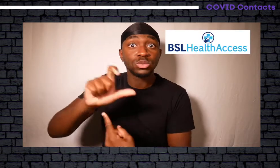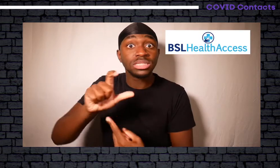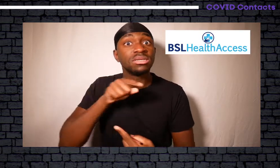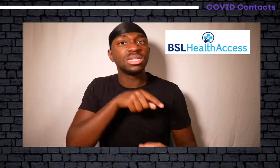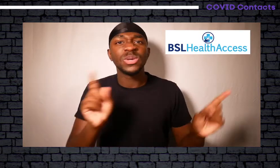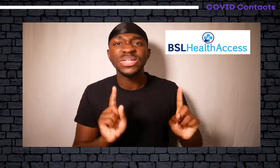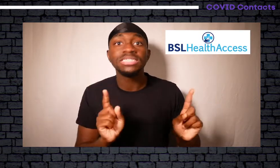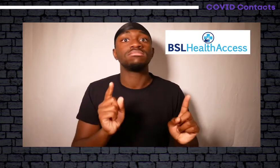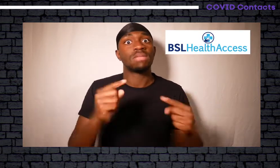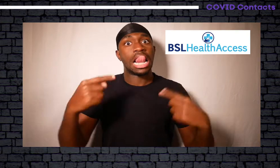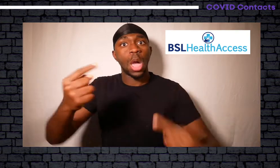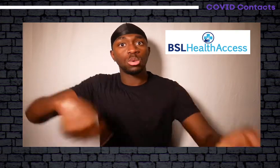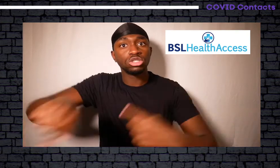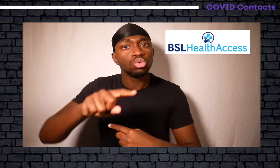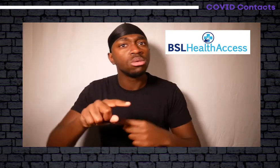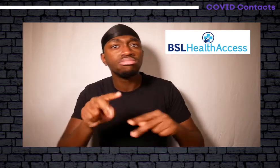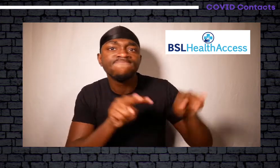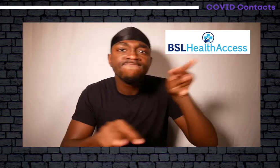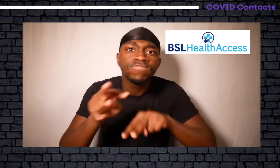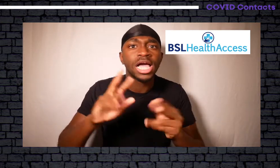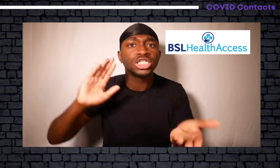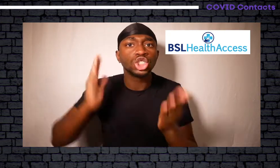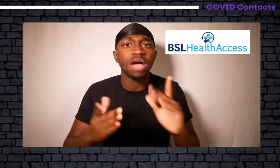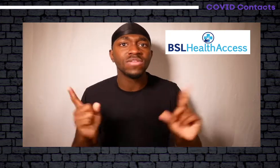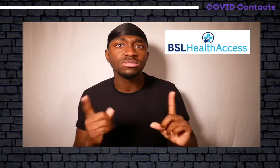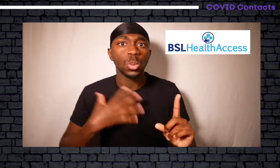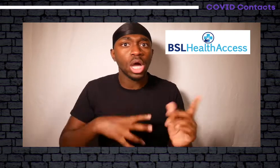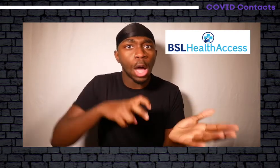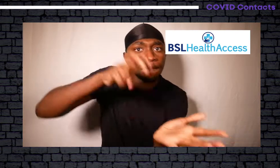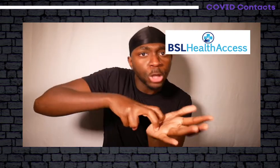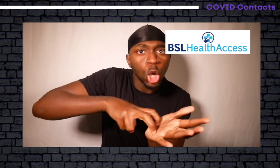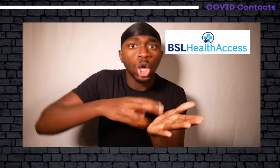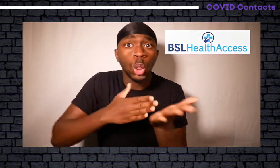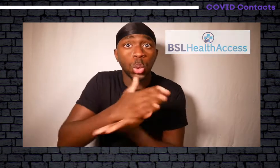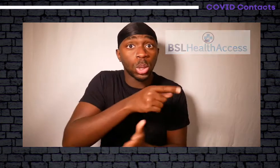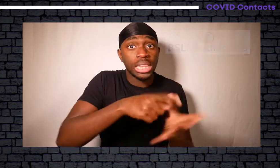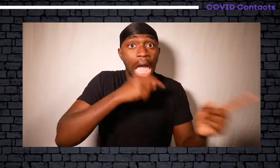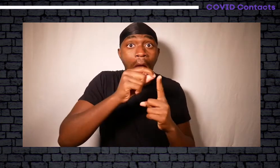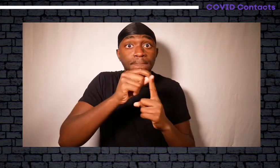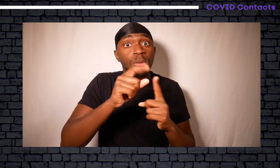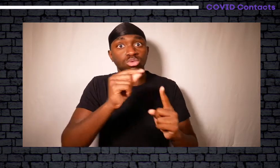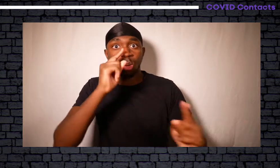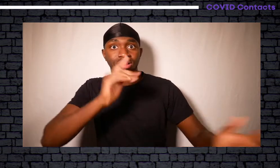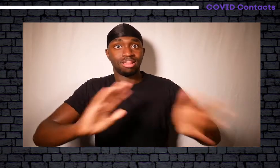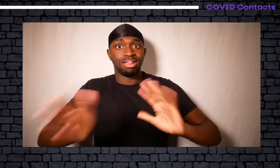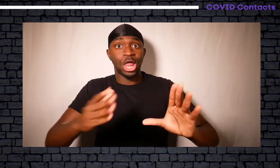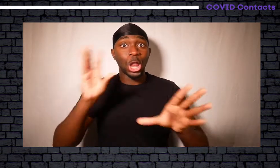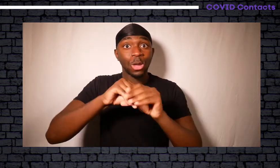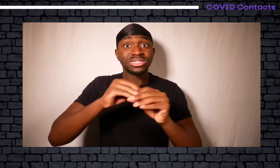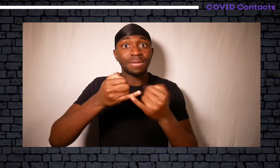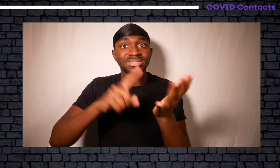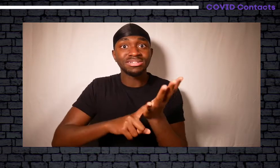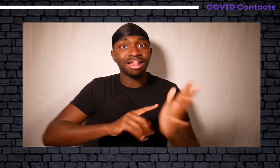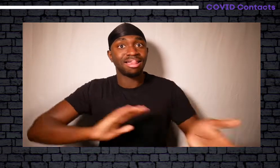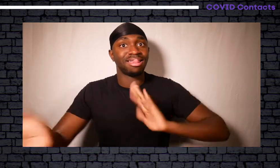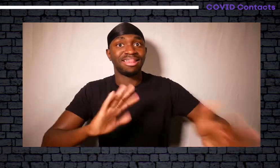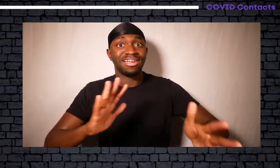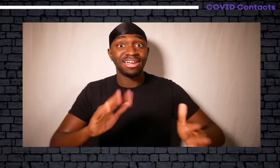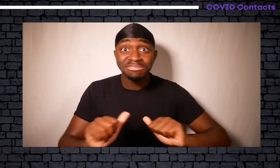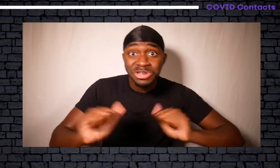NHS services is called BSL Health Access which is obviously in BSL.